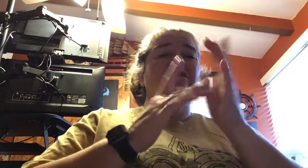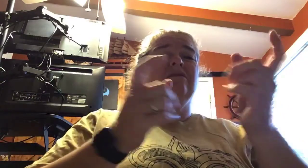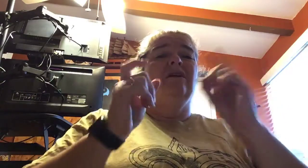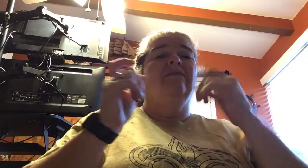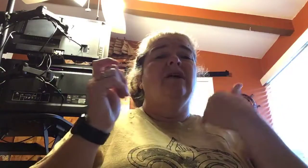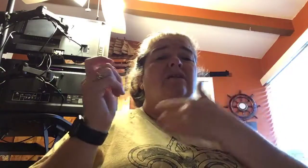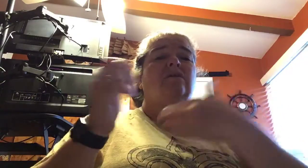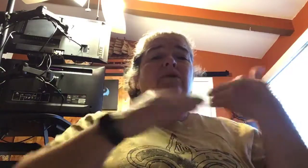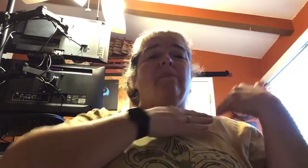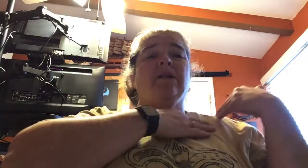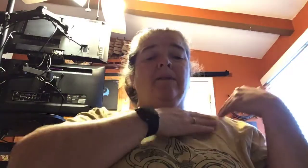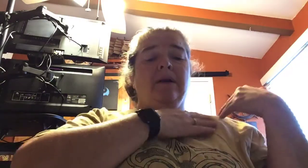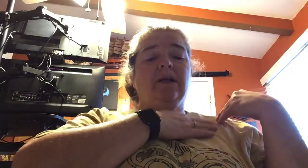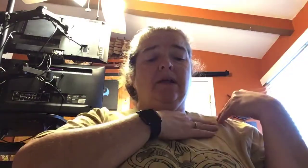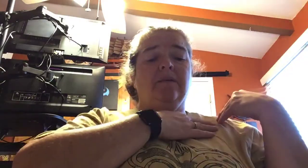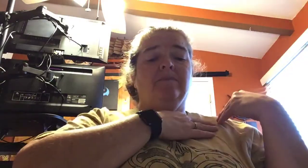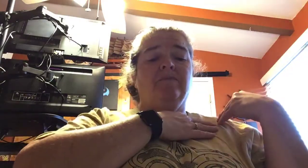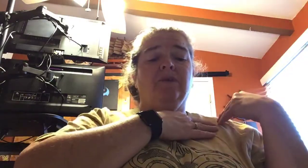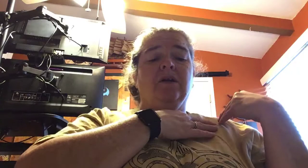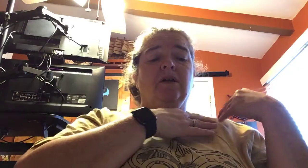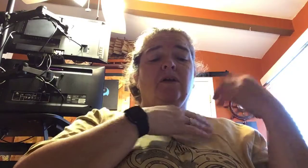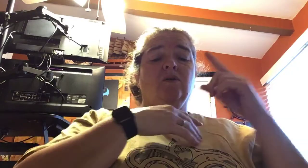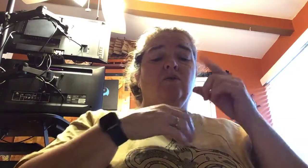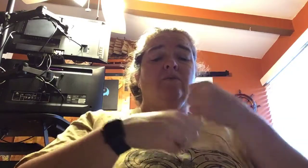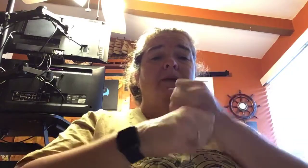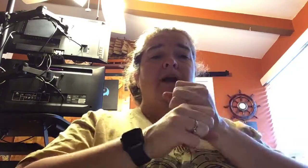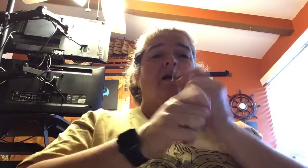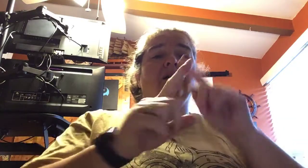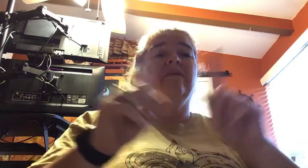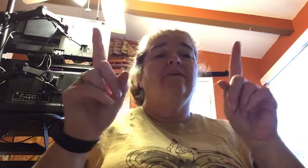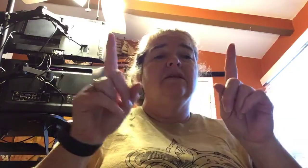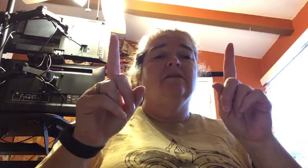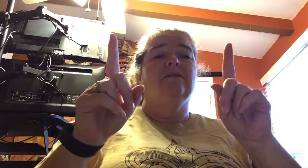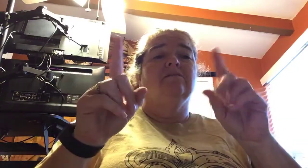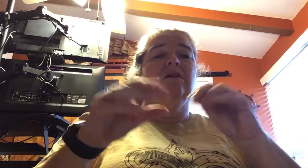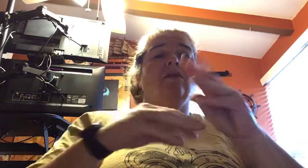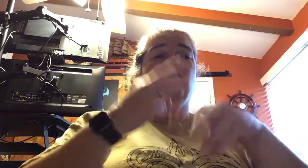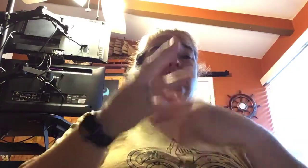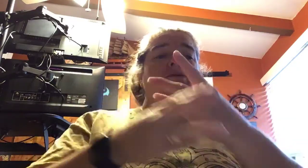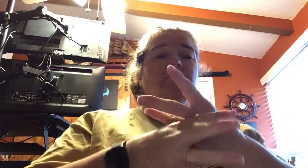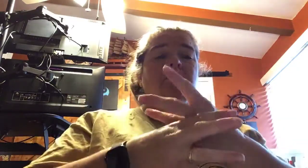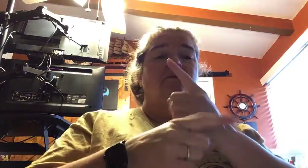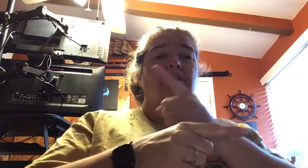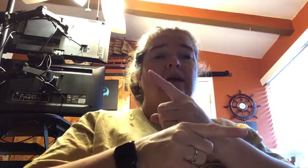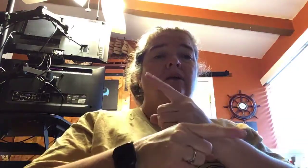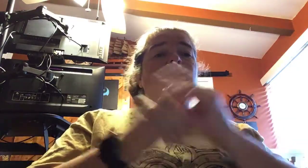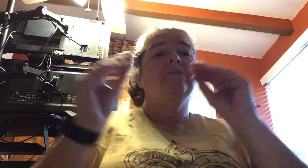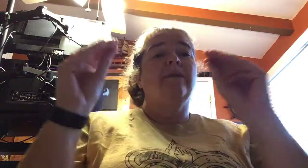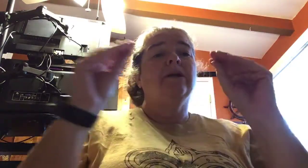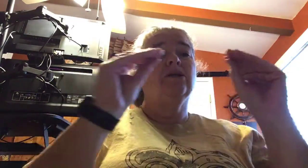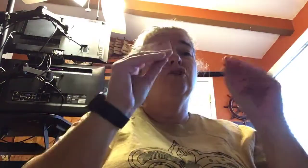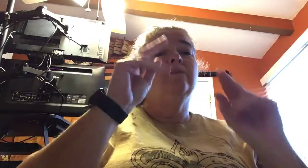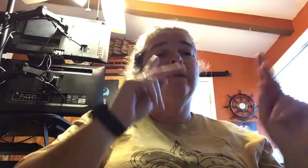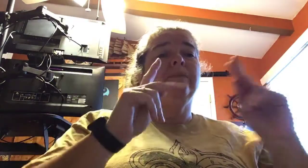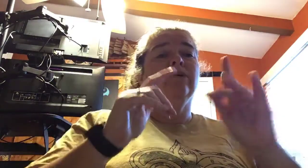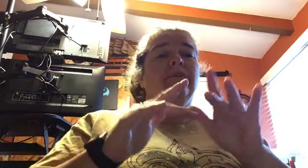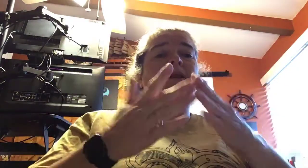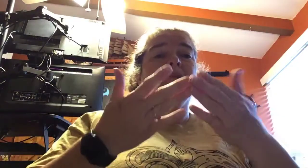gives us the responsibility to make a difference in the world, right? Be able to teach people about the